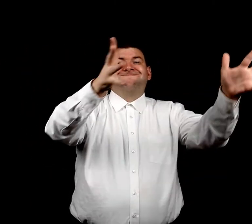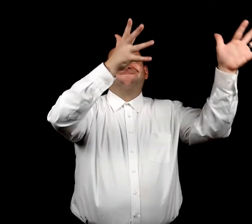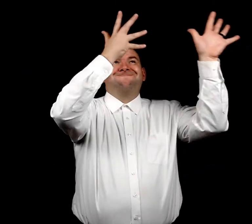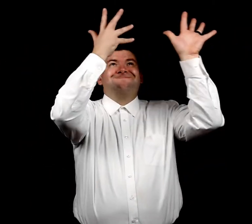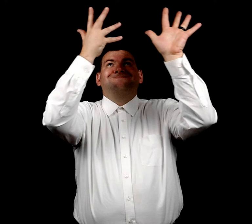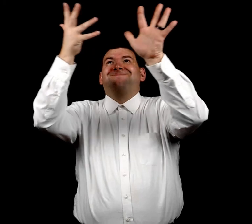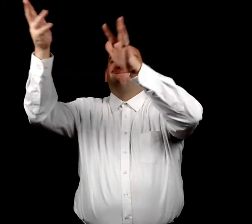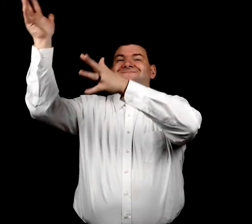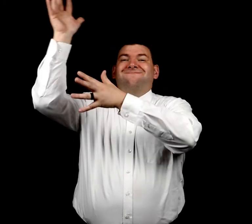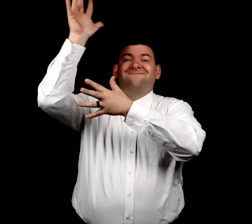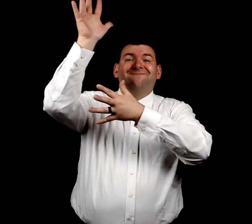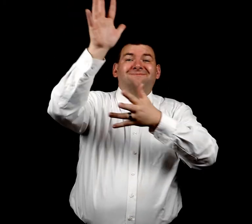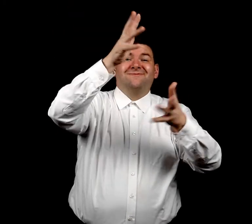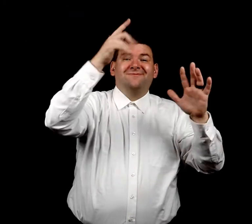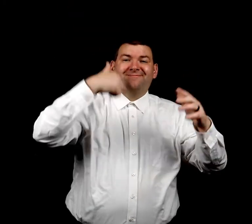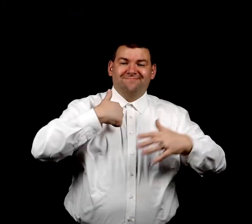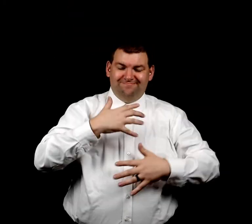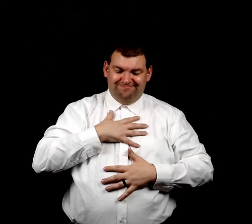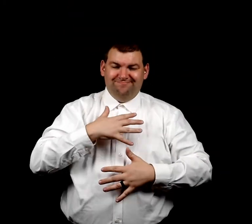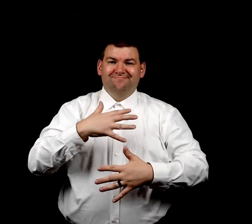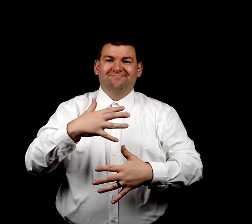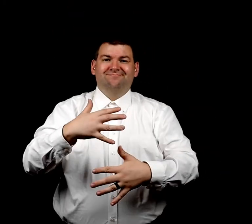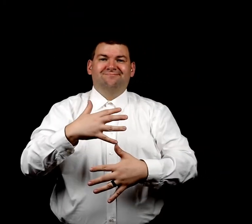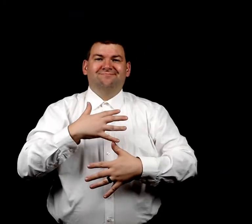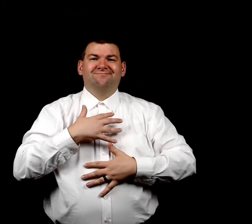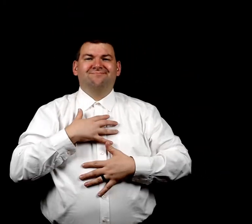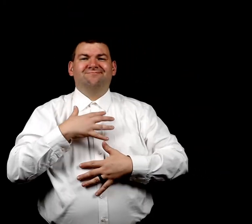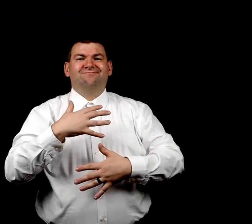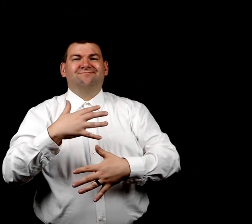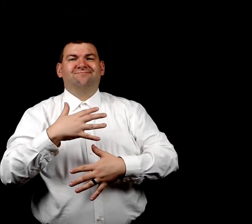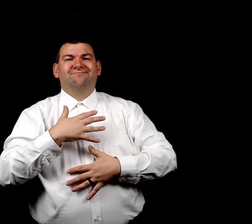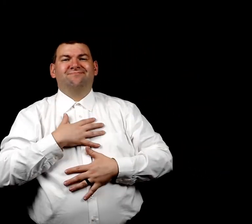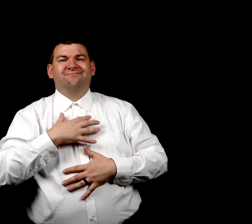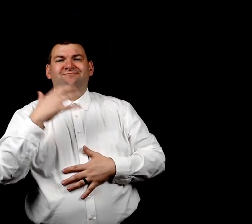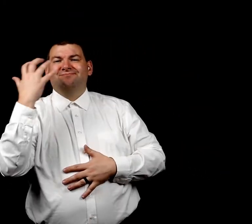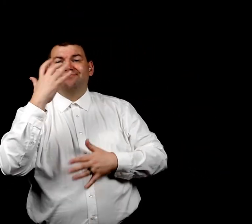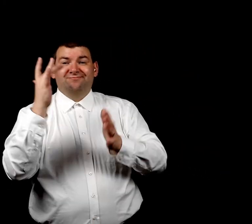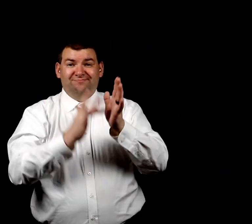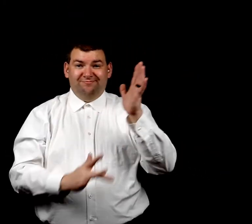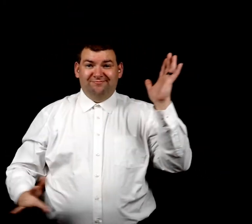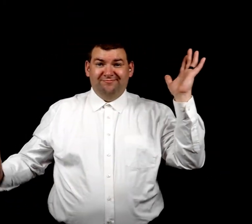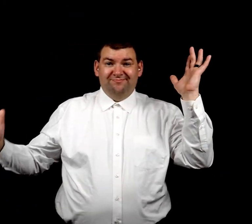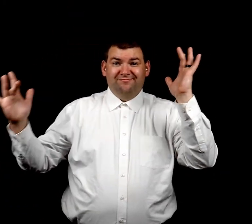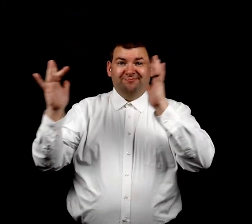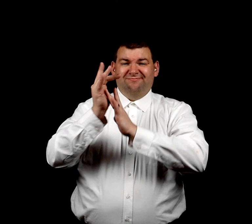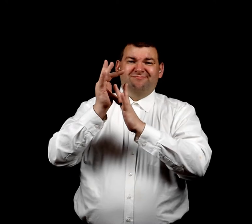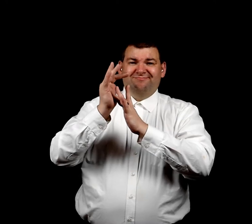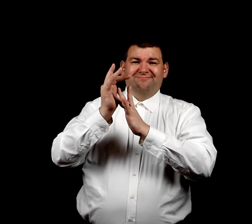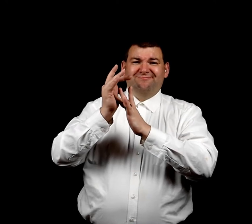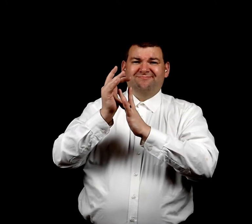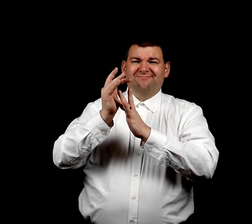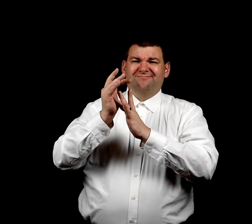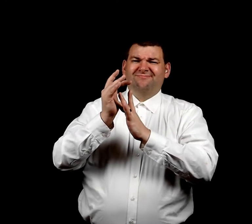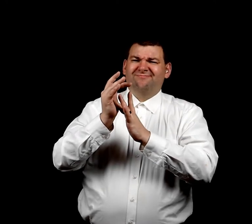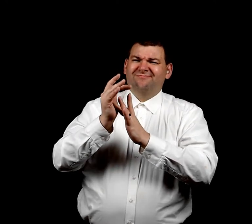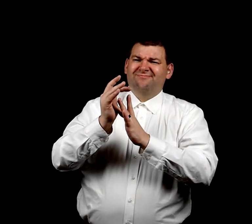You're like the air I breathe Oh, Jesus